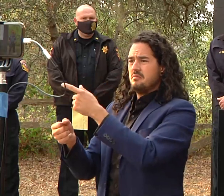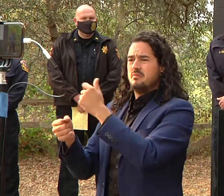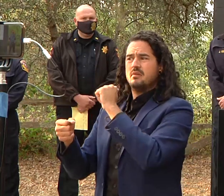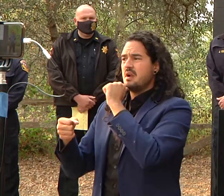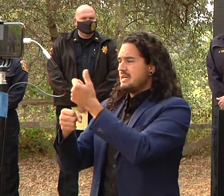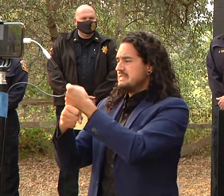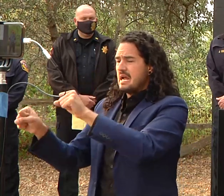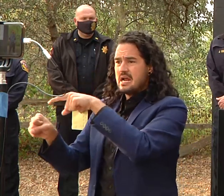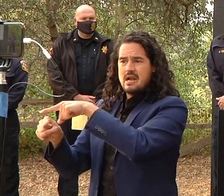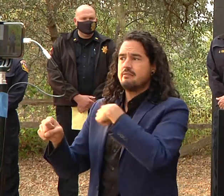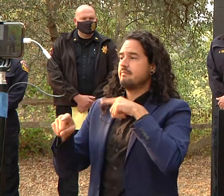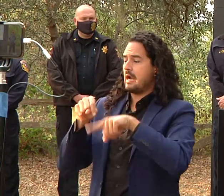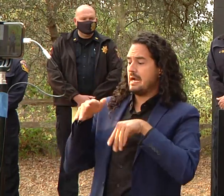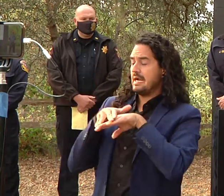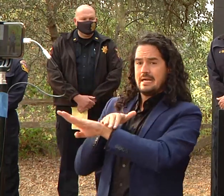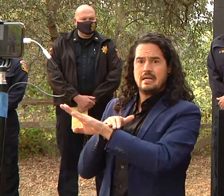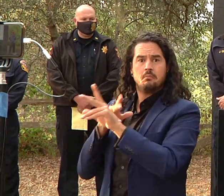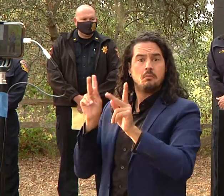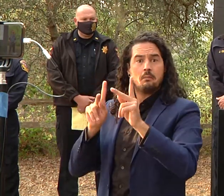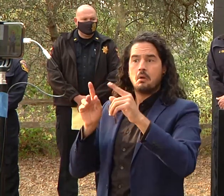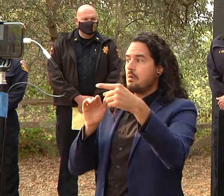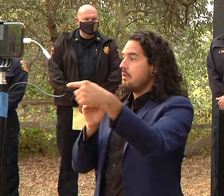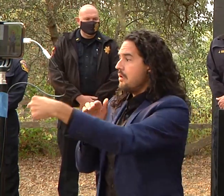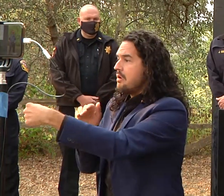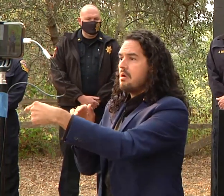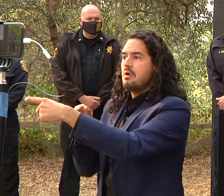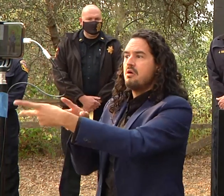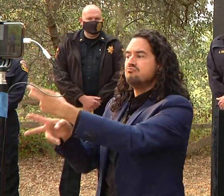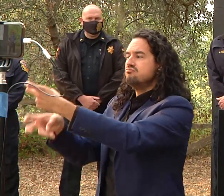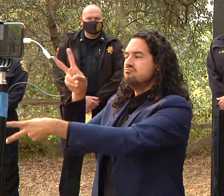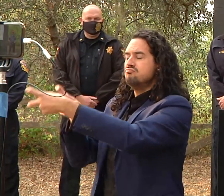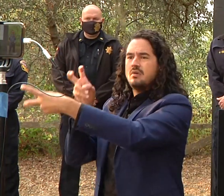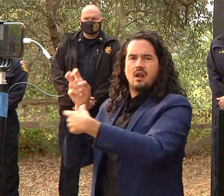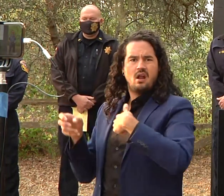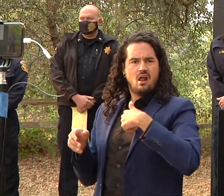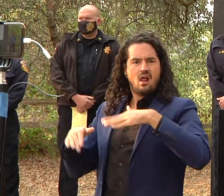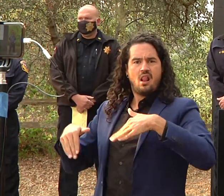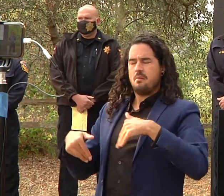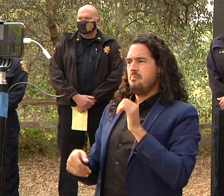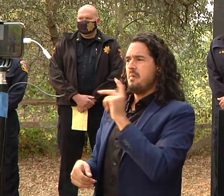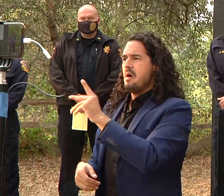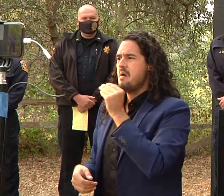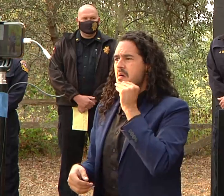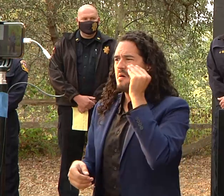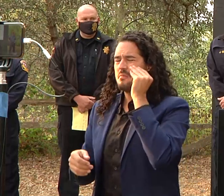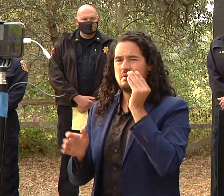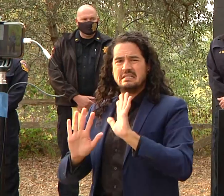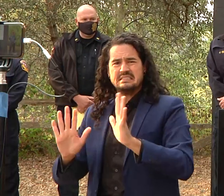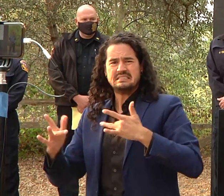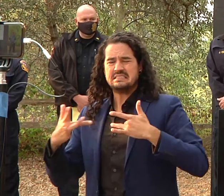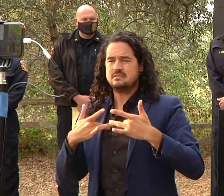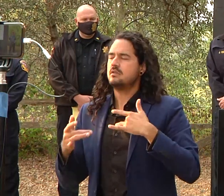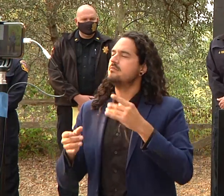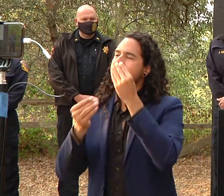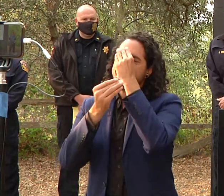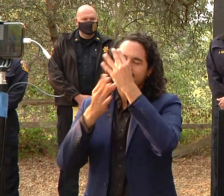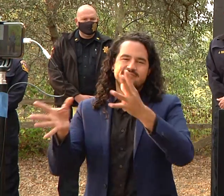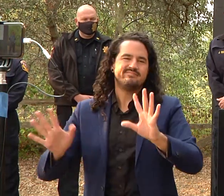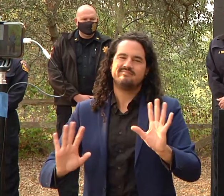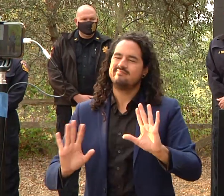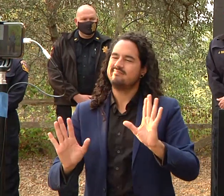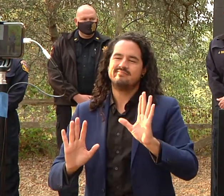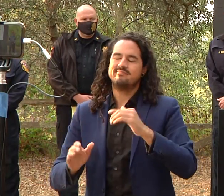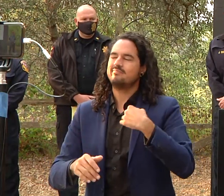up there to sift through their things before they are able to and we want to make sure you know that's not going to happen we're going to have